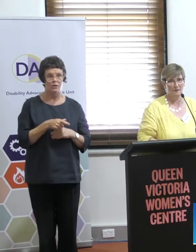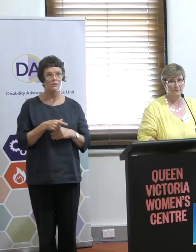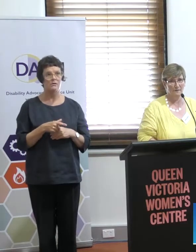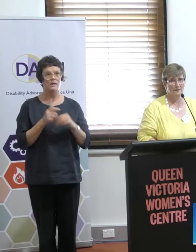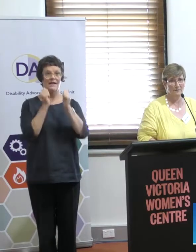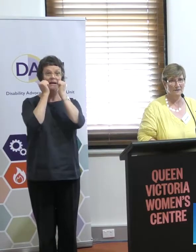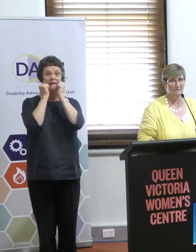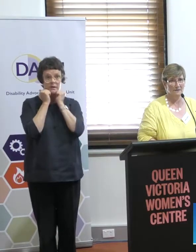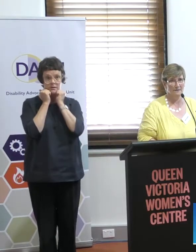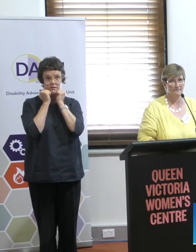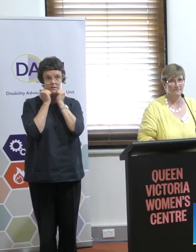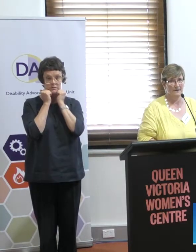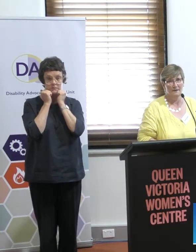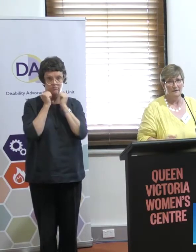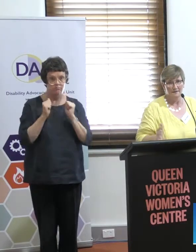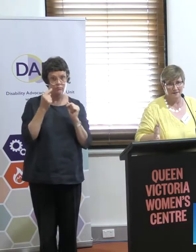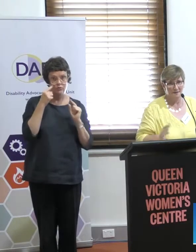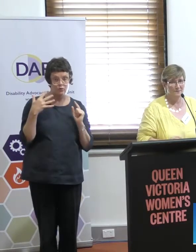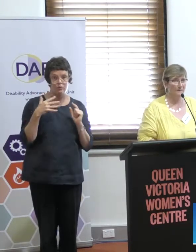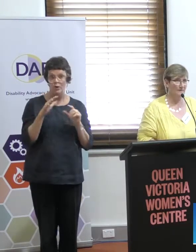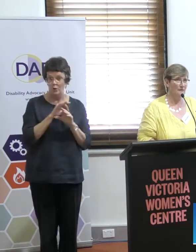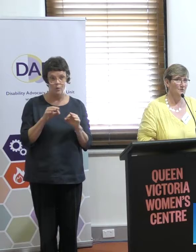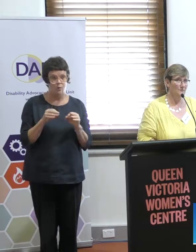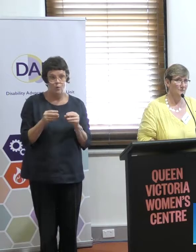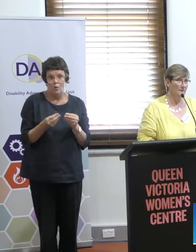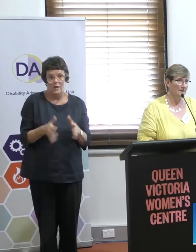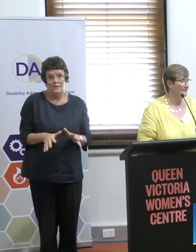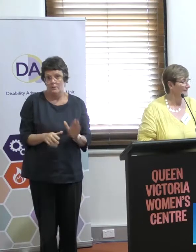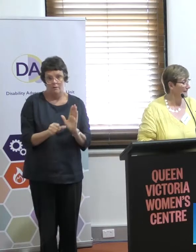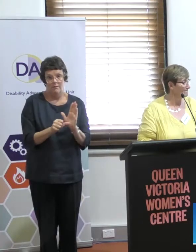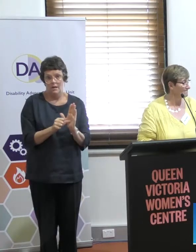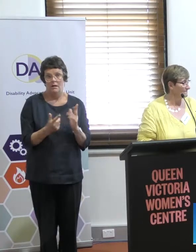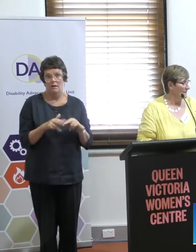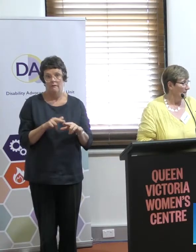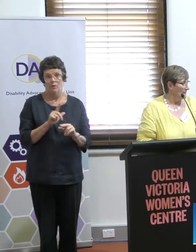their money when they fund disability advocacy. You know, it's about the best you can do, really.